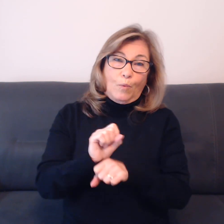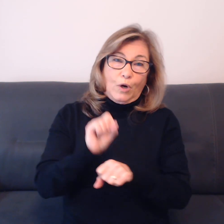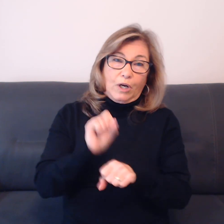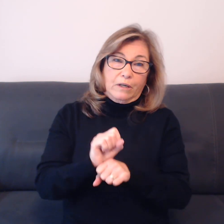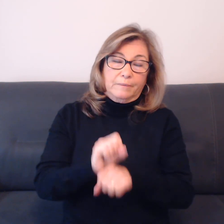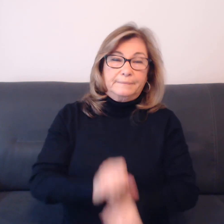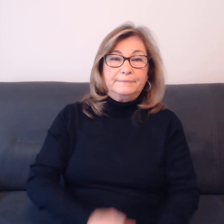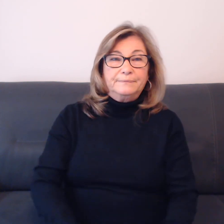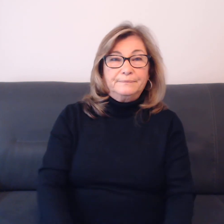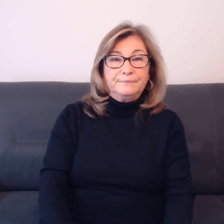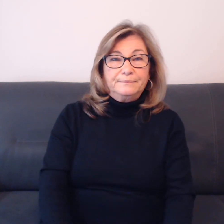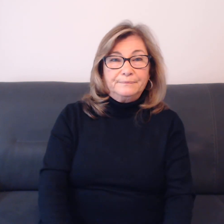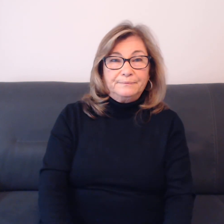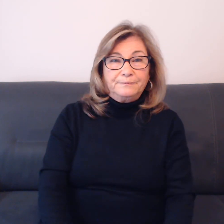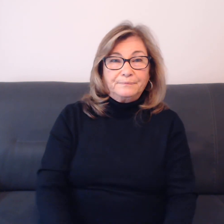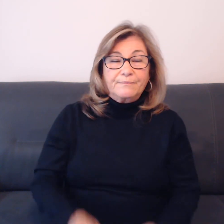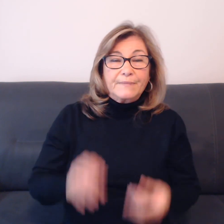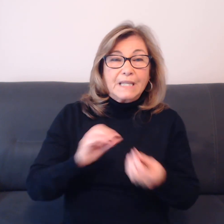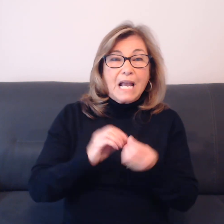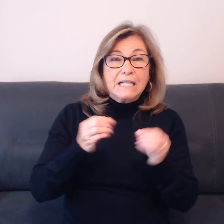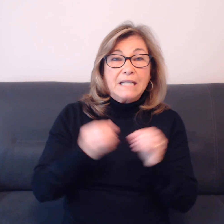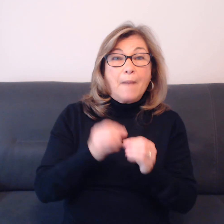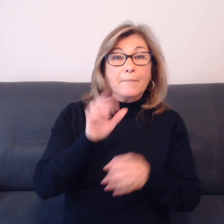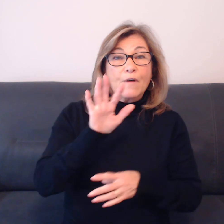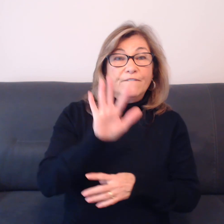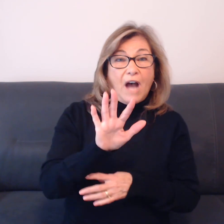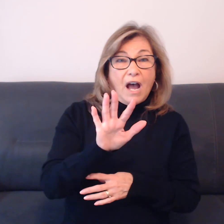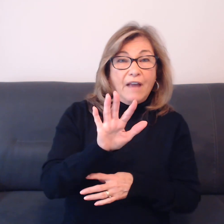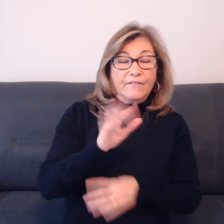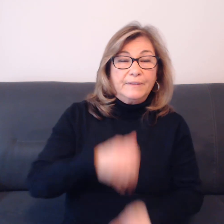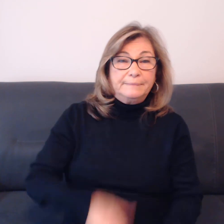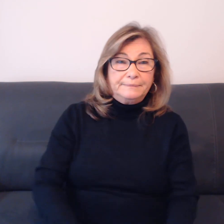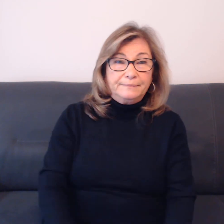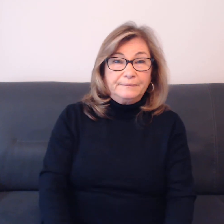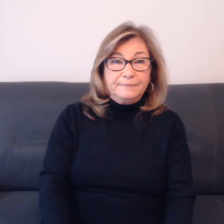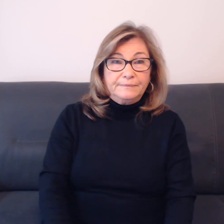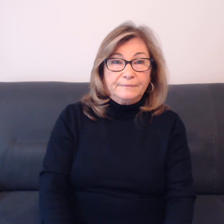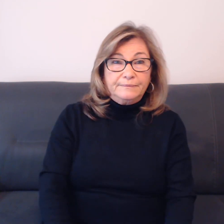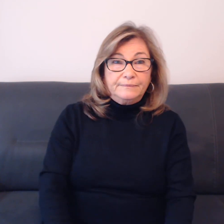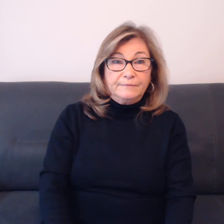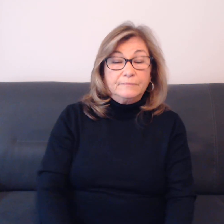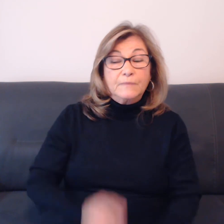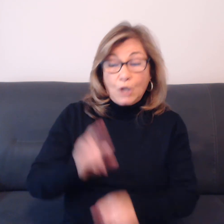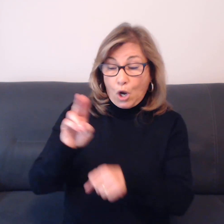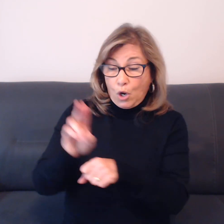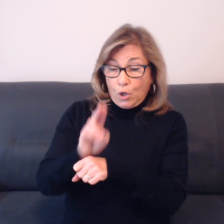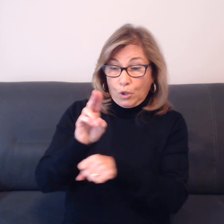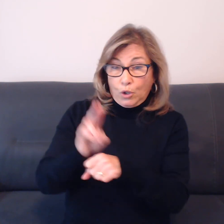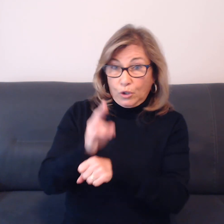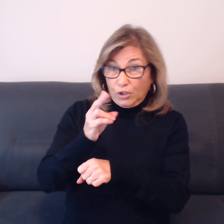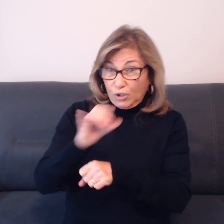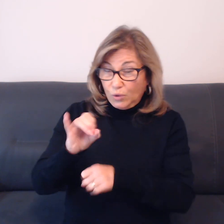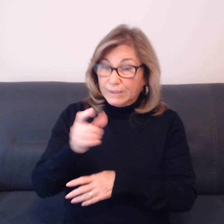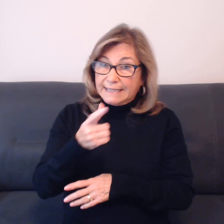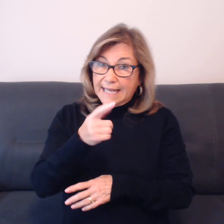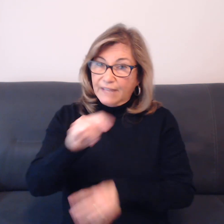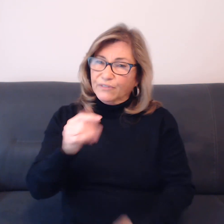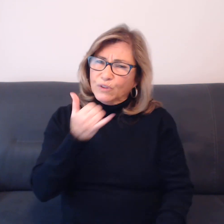Number five, using the wrong words can